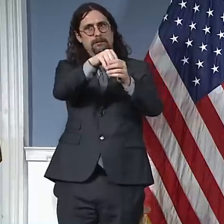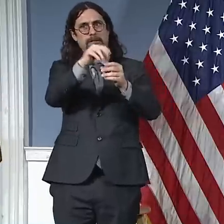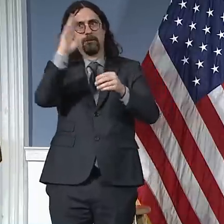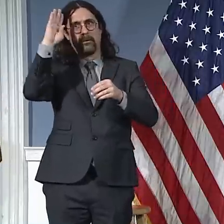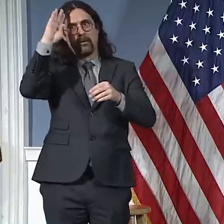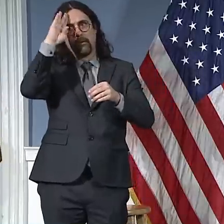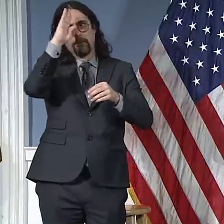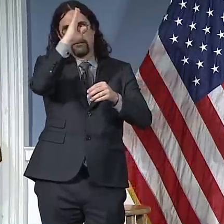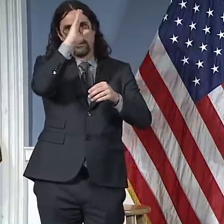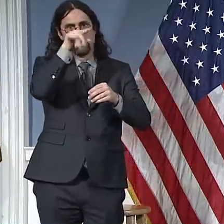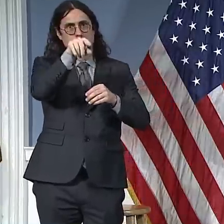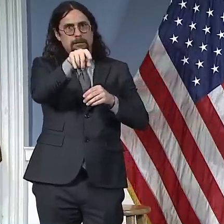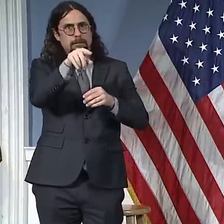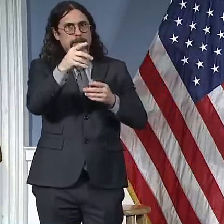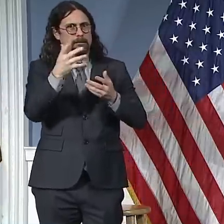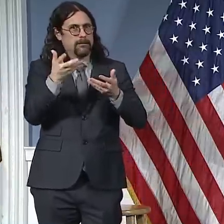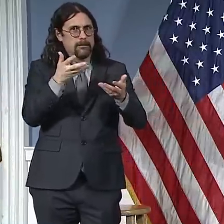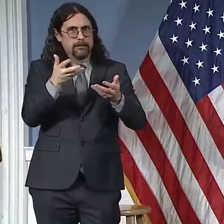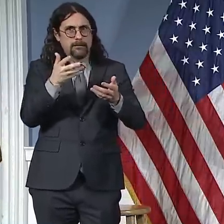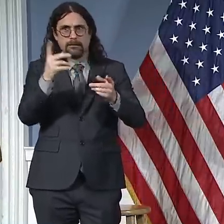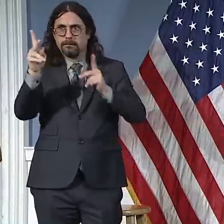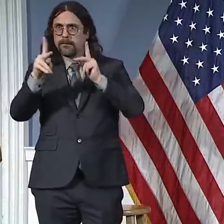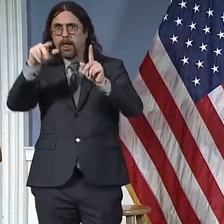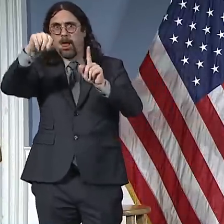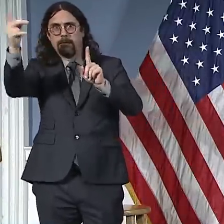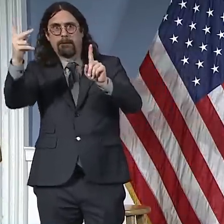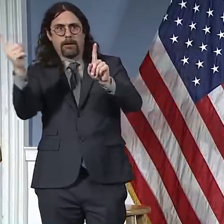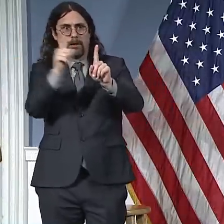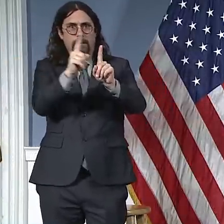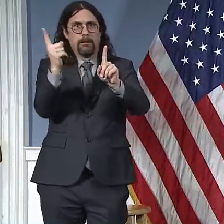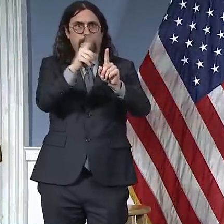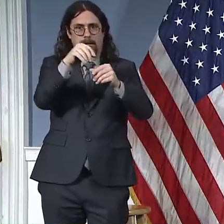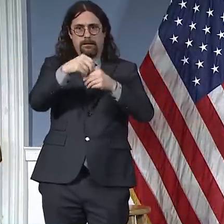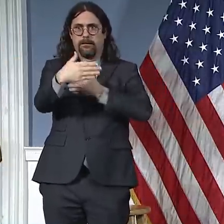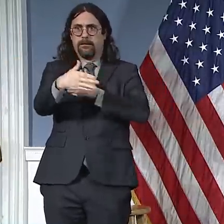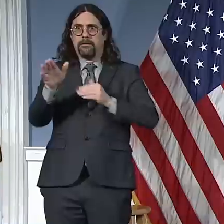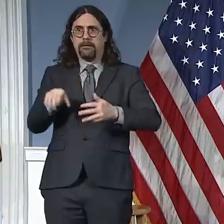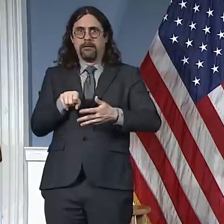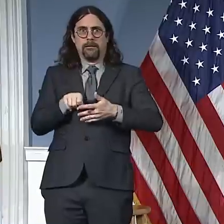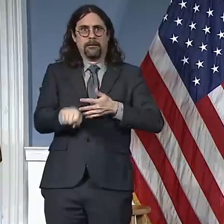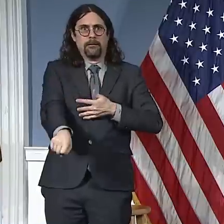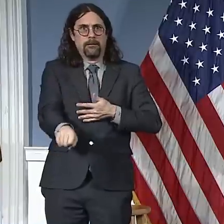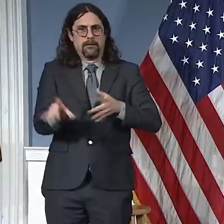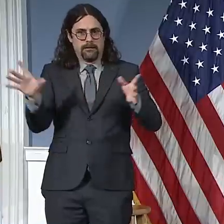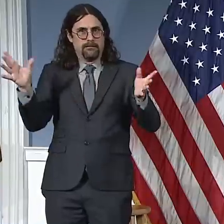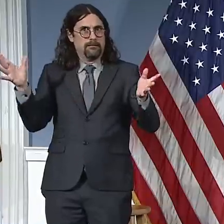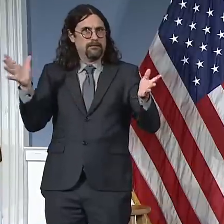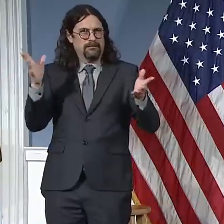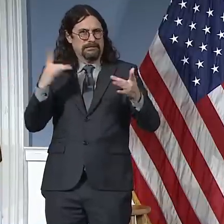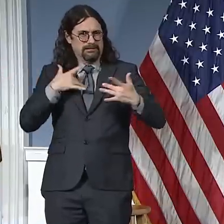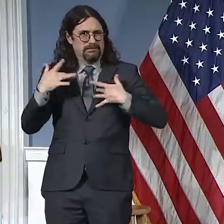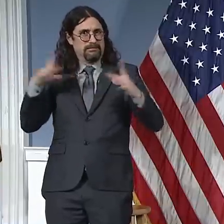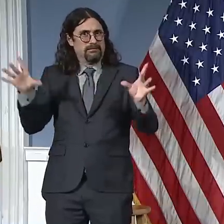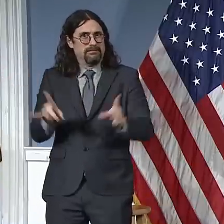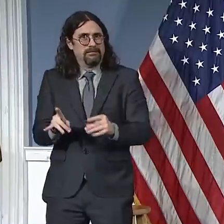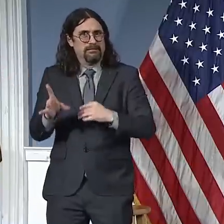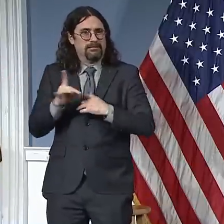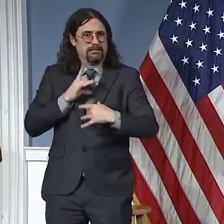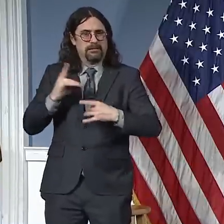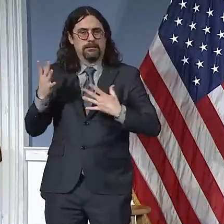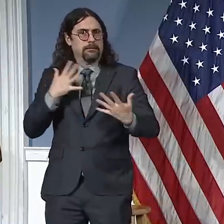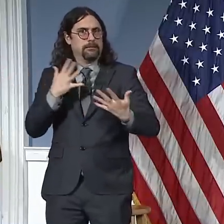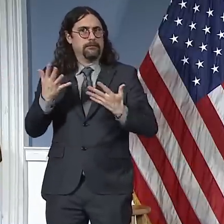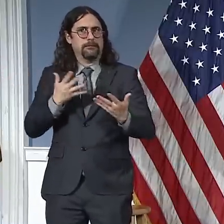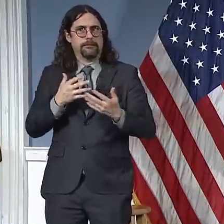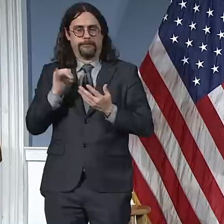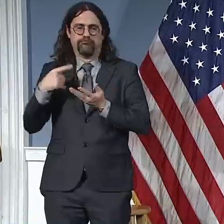hospitals, our health and hospital system, is that partners should be allowed in for the process of labor and